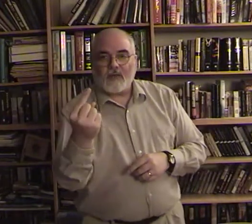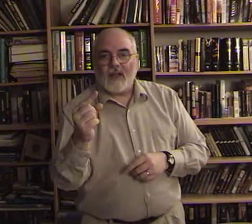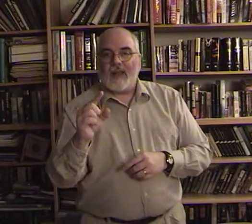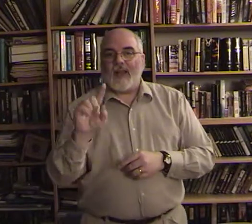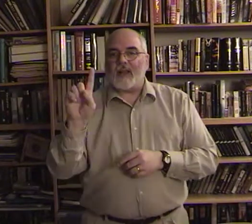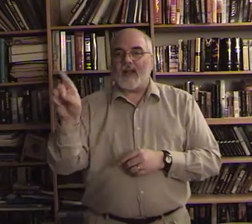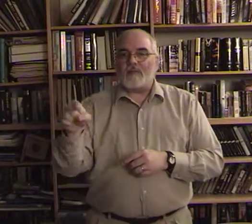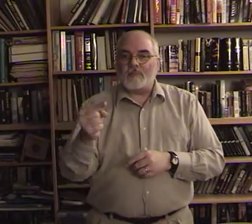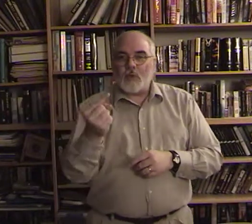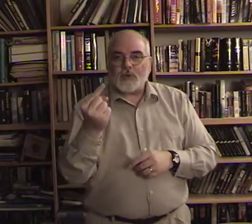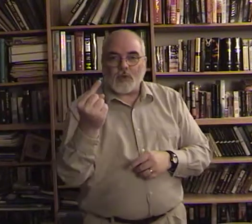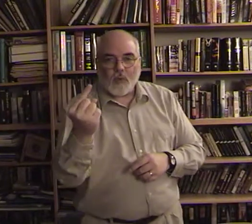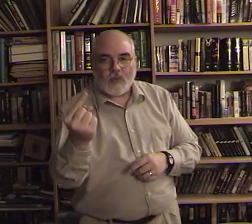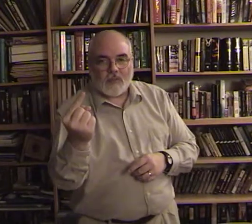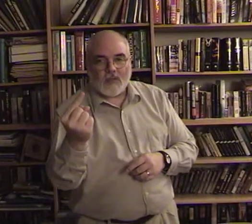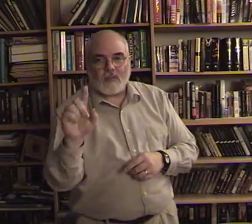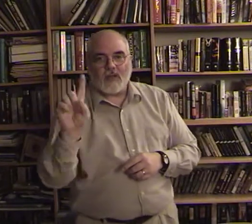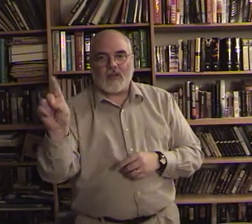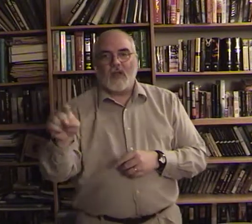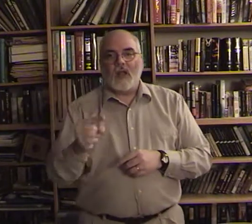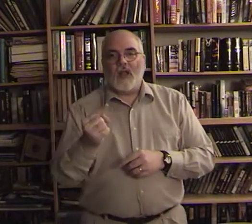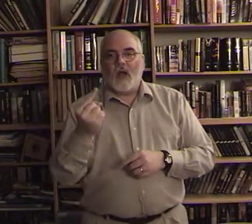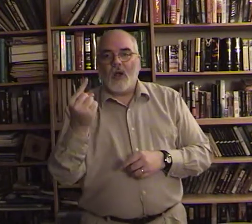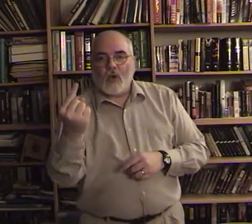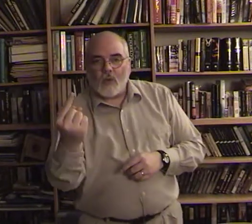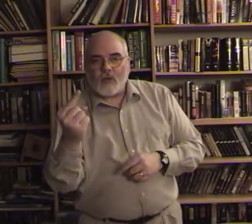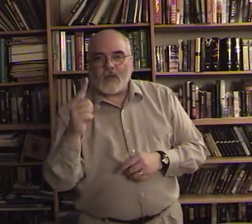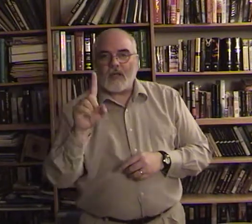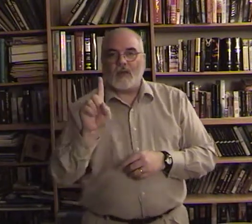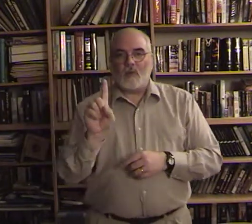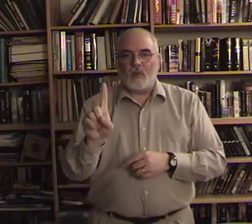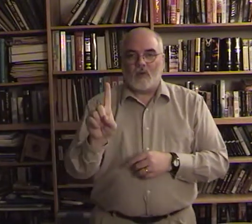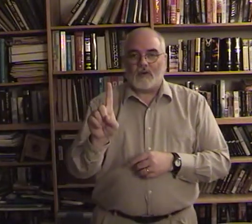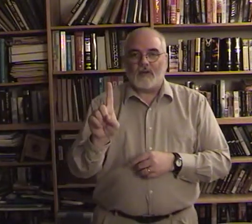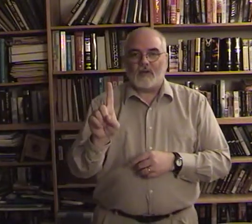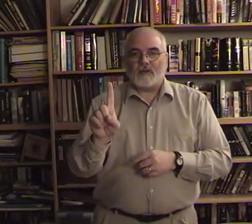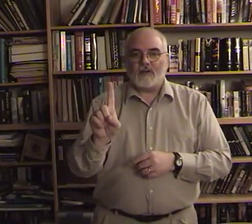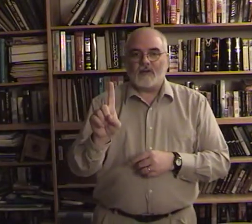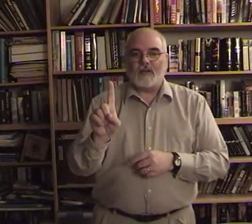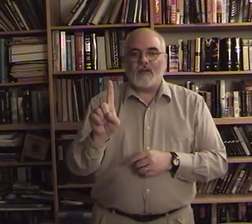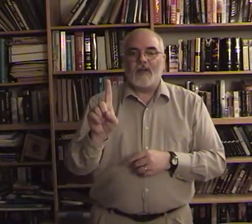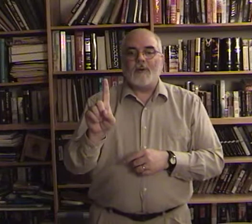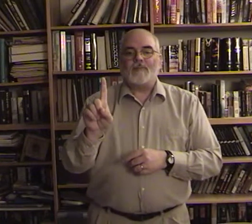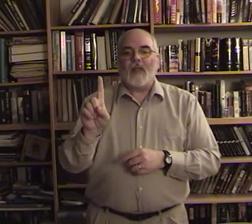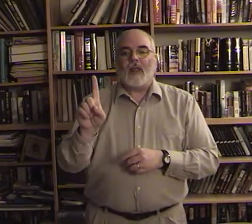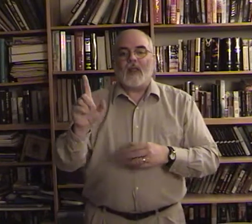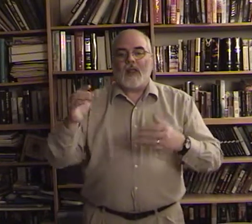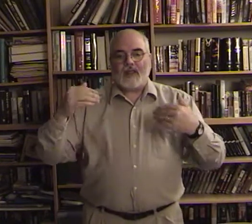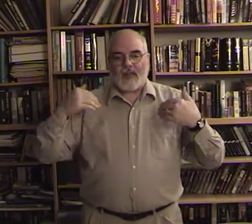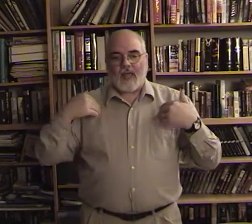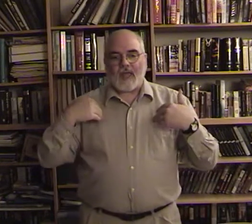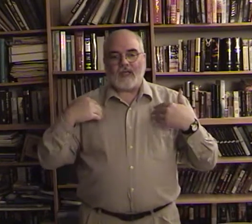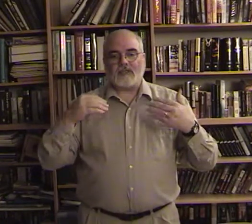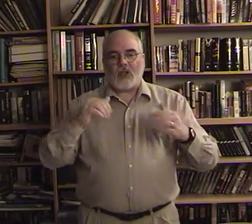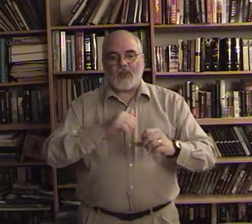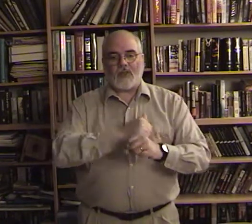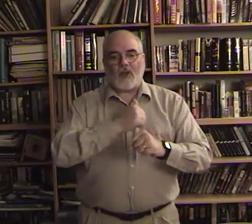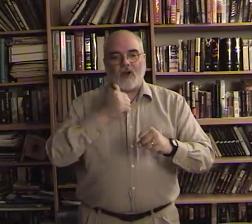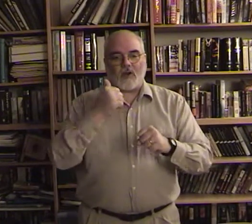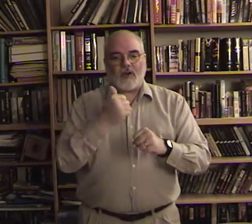and kind of push it towards them a little bit only one has authority